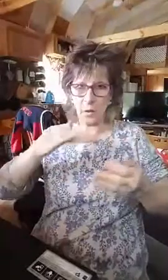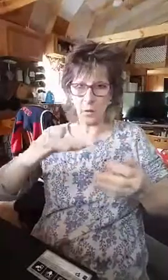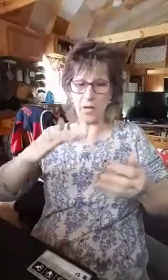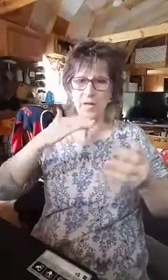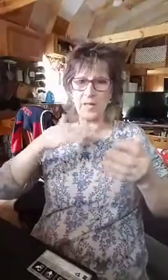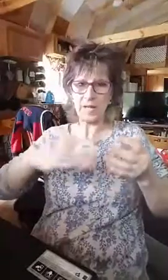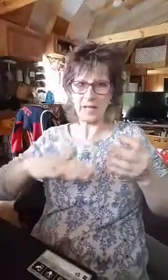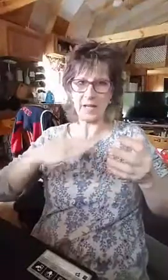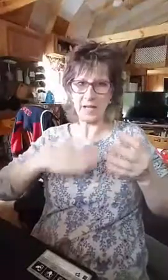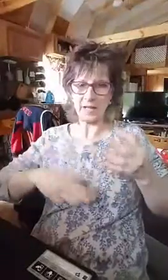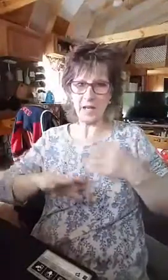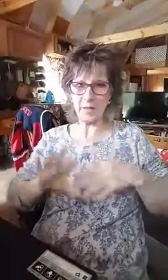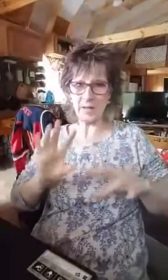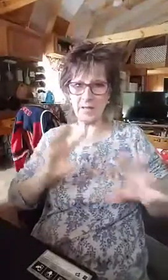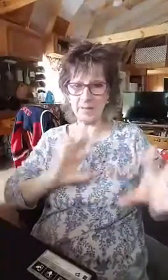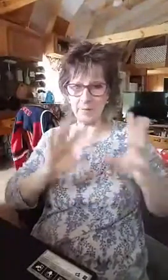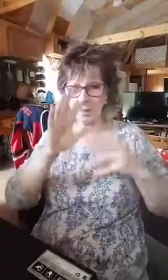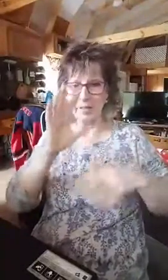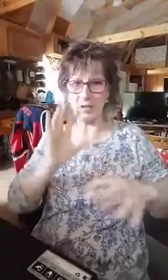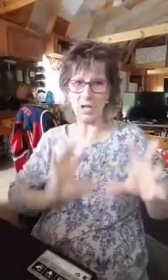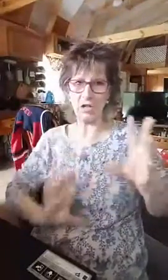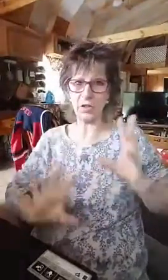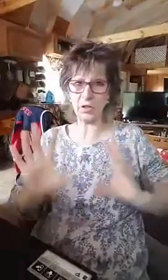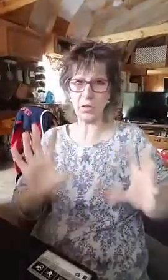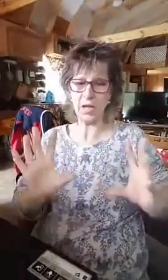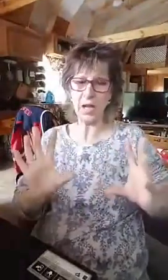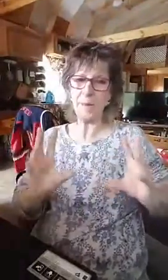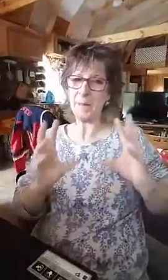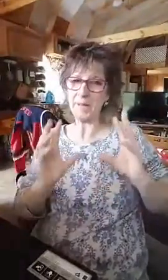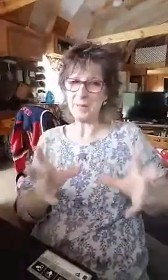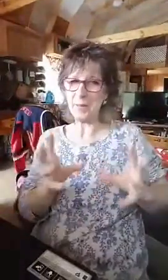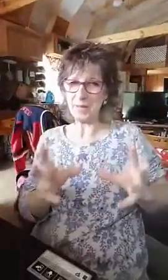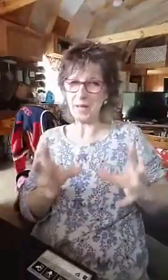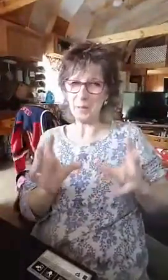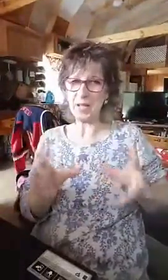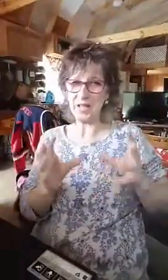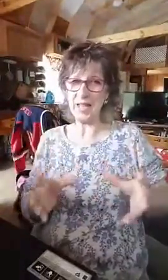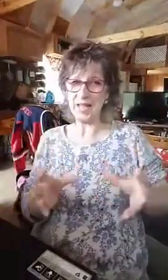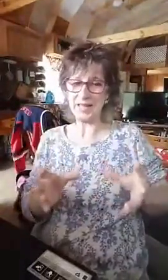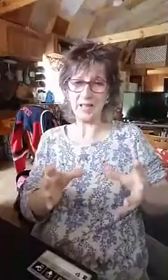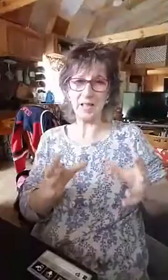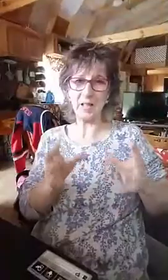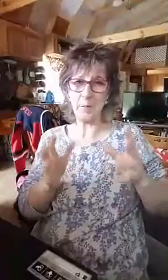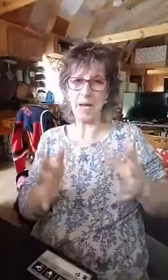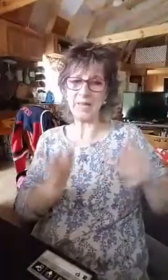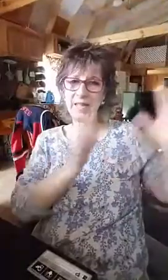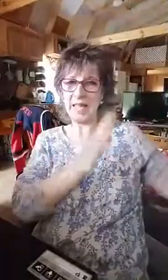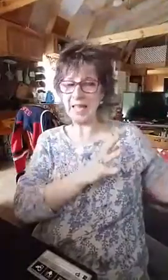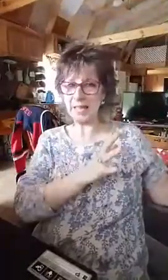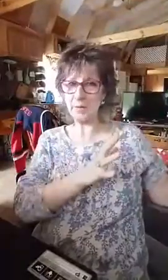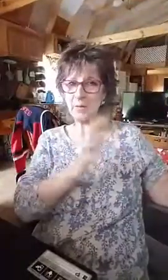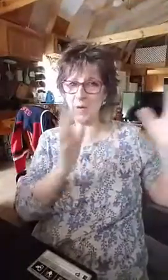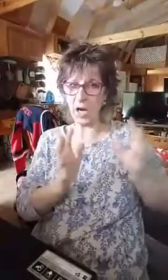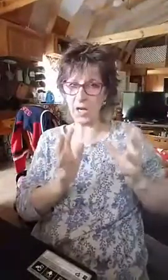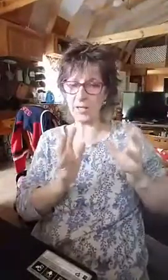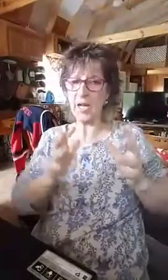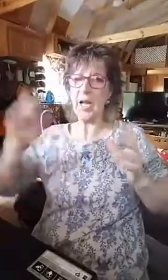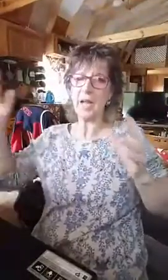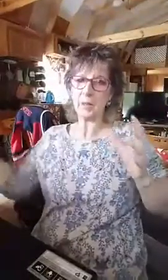courts and kind of be like a big introduction to it. But the book that I'm working on next is going to combine the kingdom of God and the